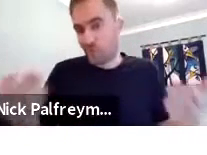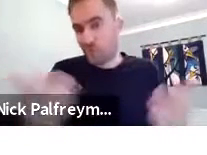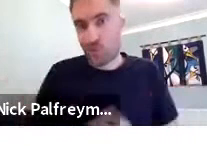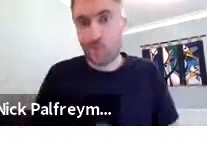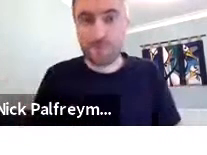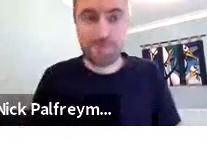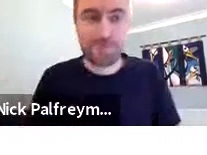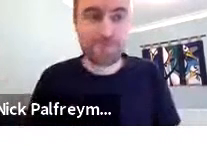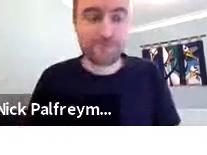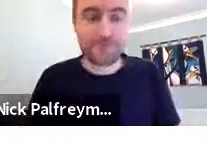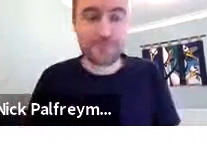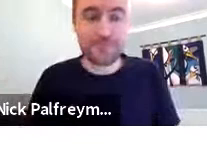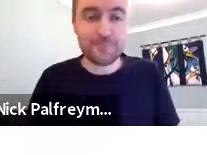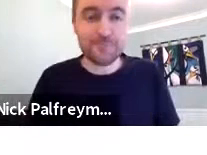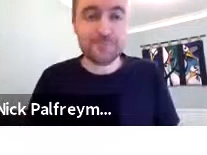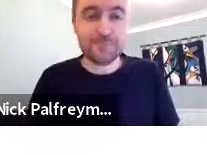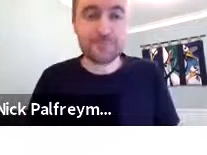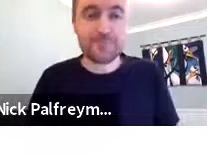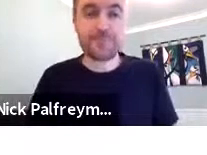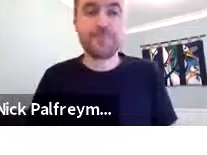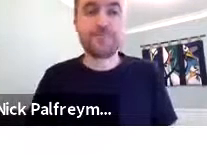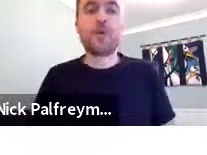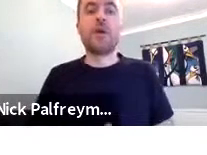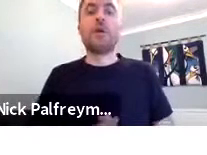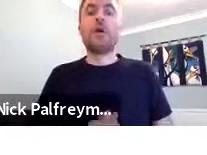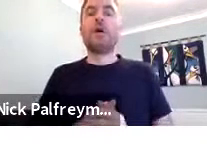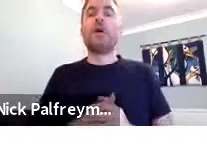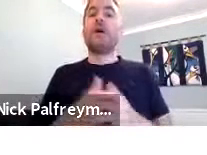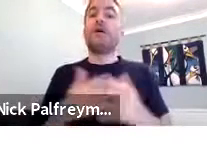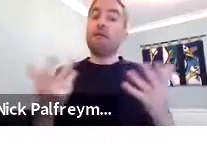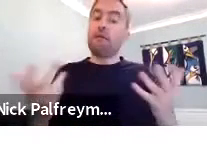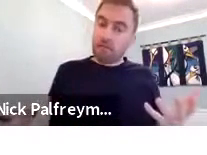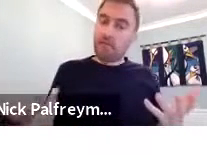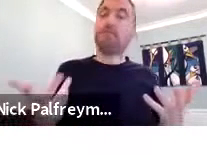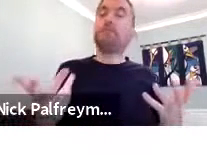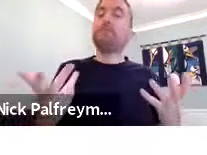possible that it was around before then as well. We just don't know.